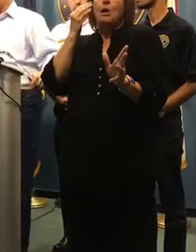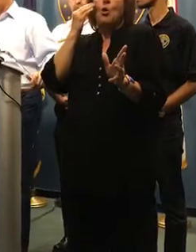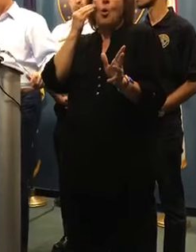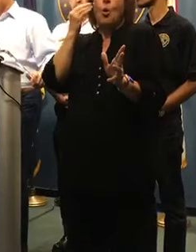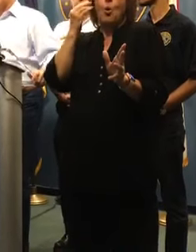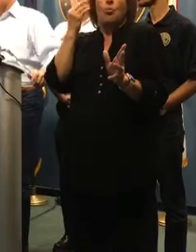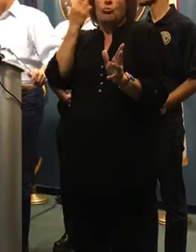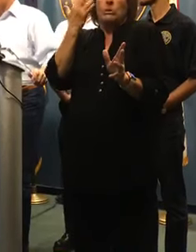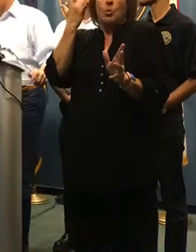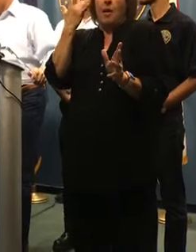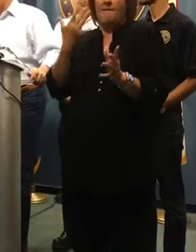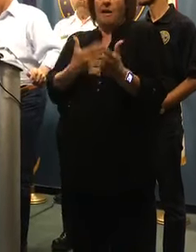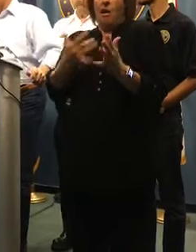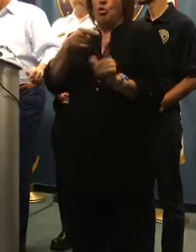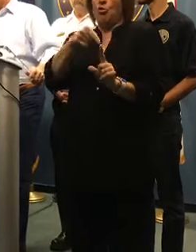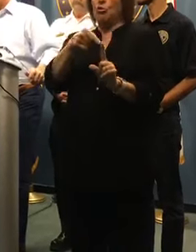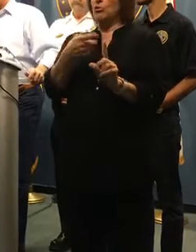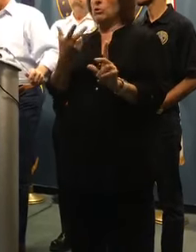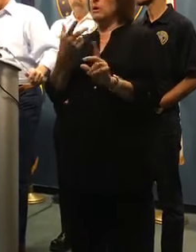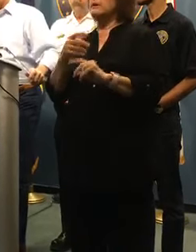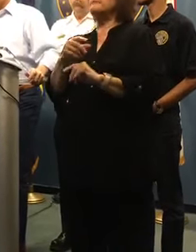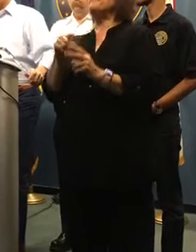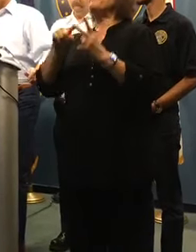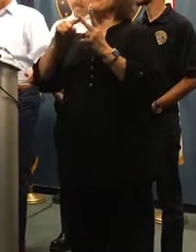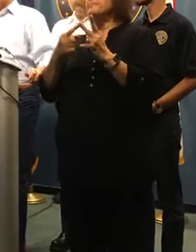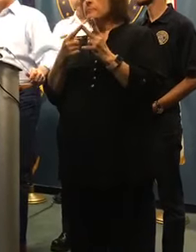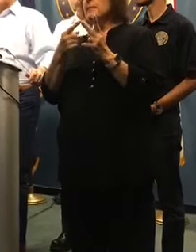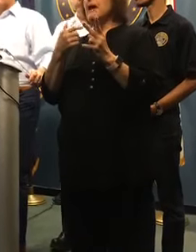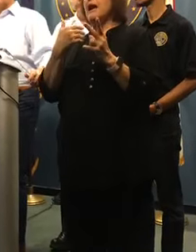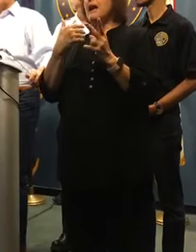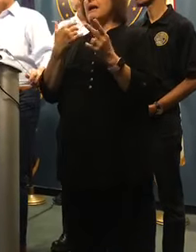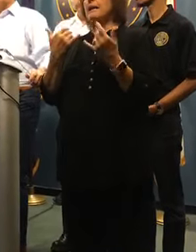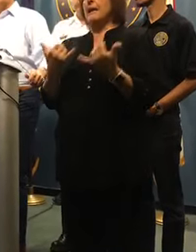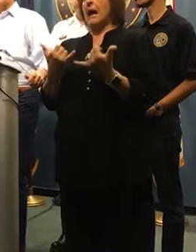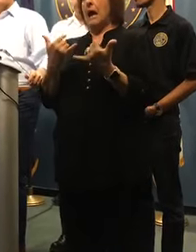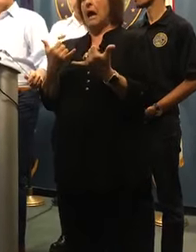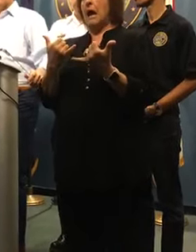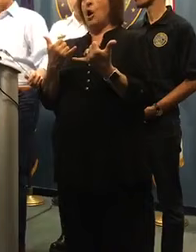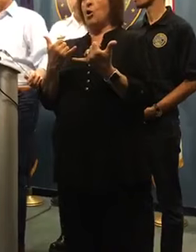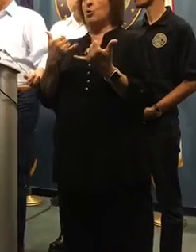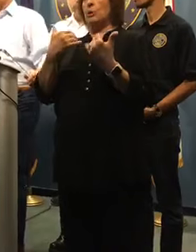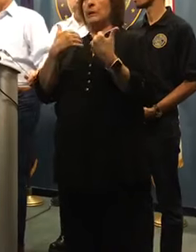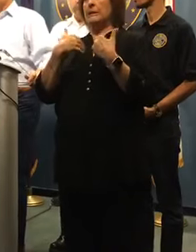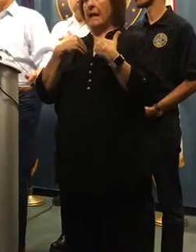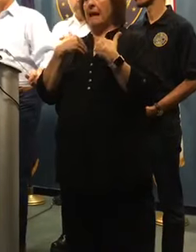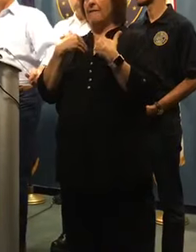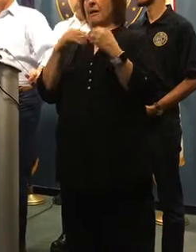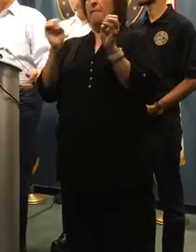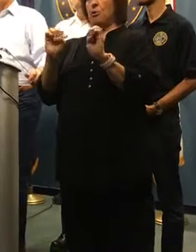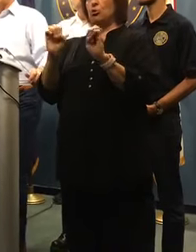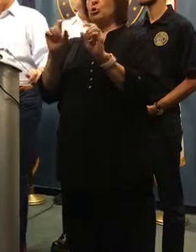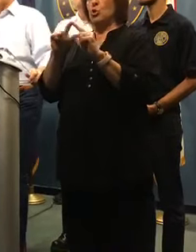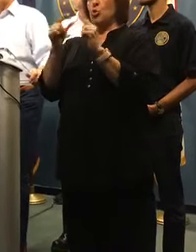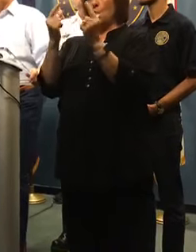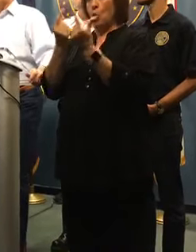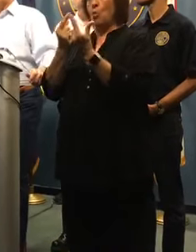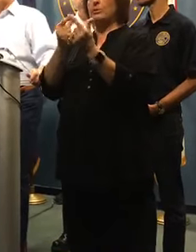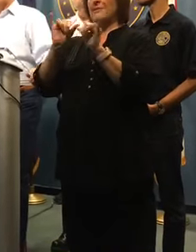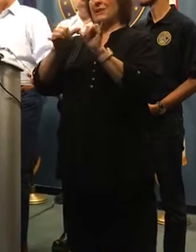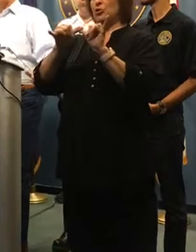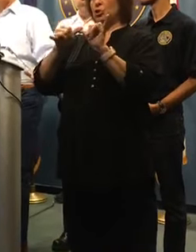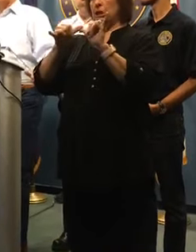nature of fire was on the cause. Secondly, we are putting together right now an interim emergency group of engineers